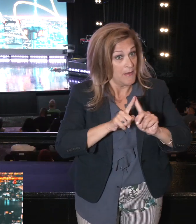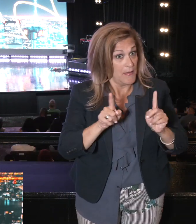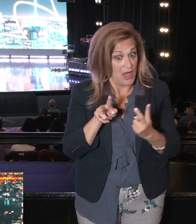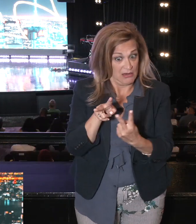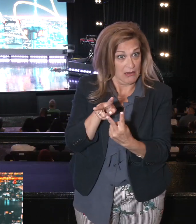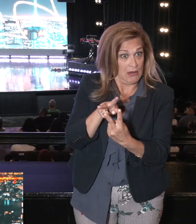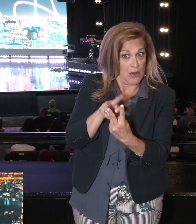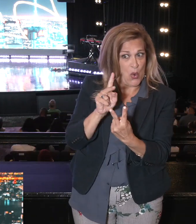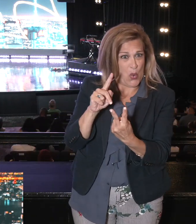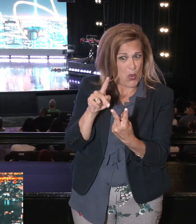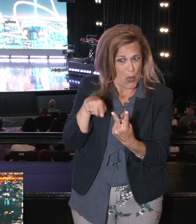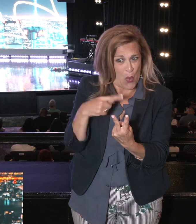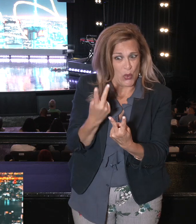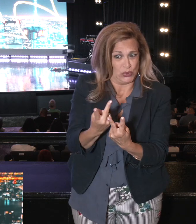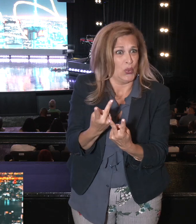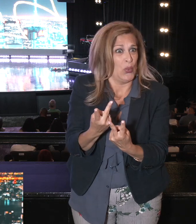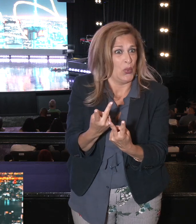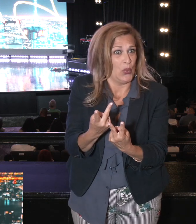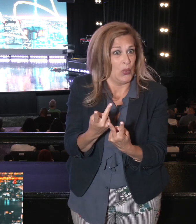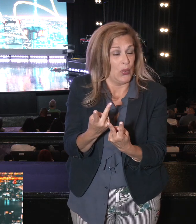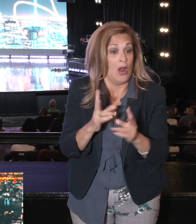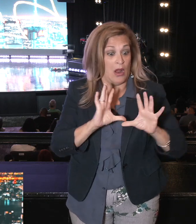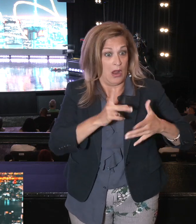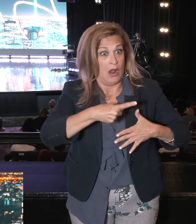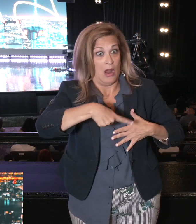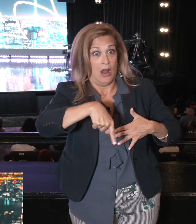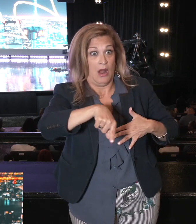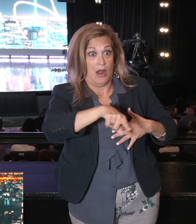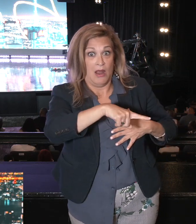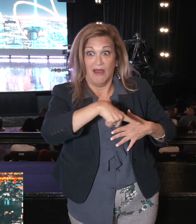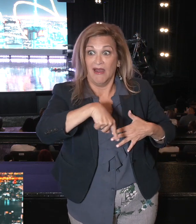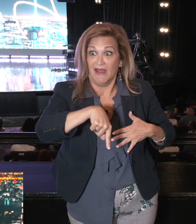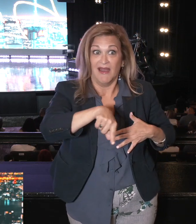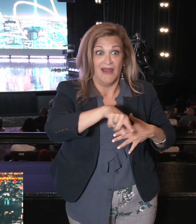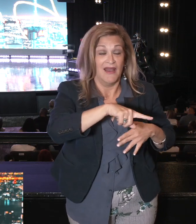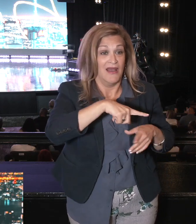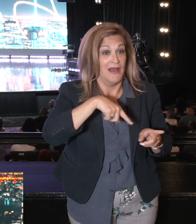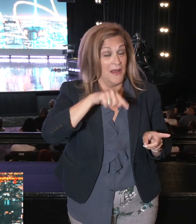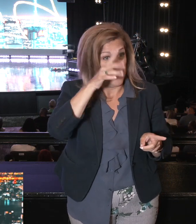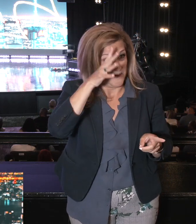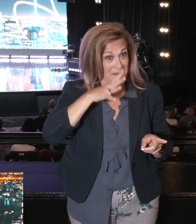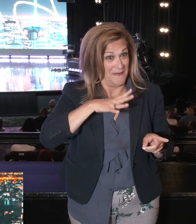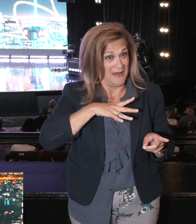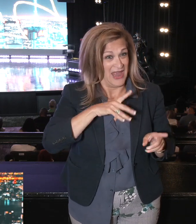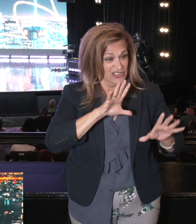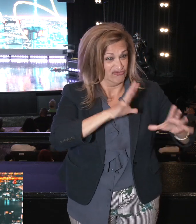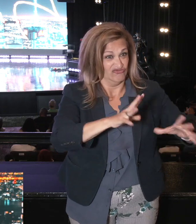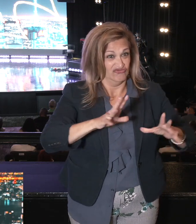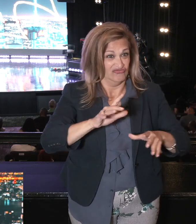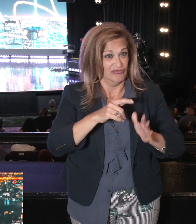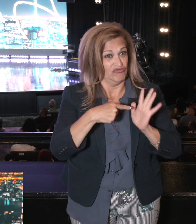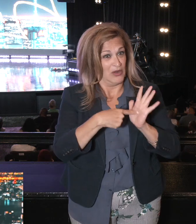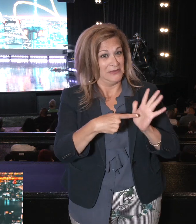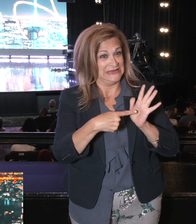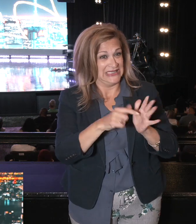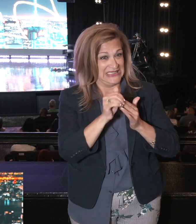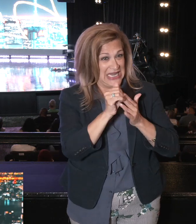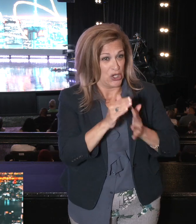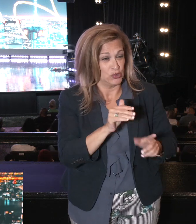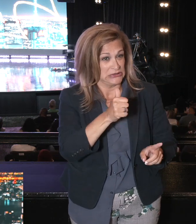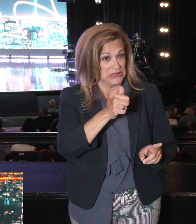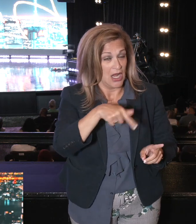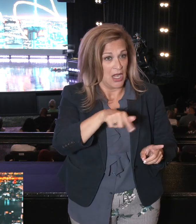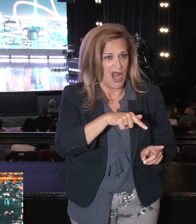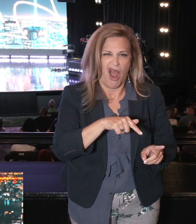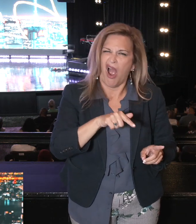who, by the the majority, gave a bad report. And the people are powerful, and